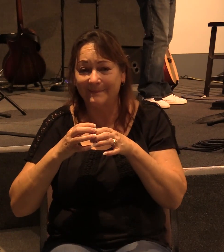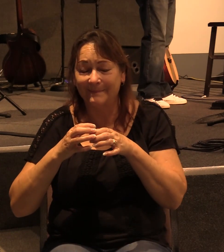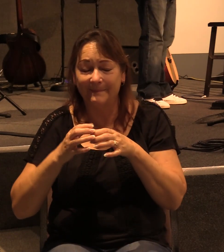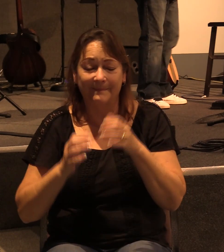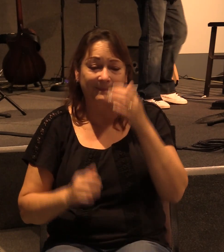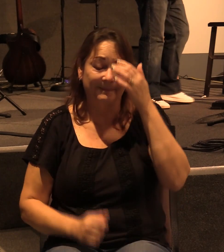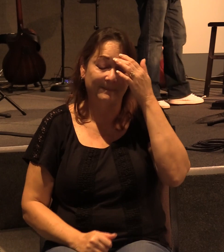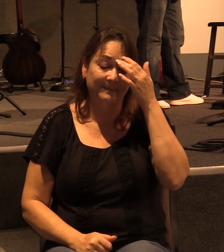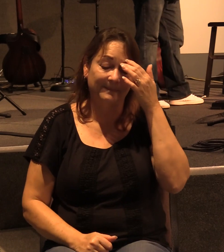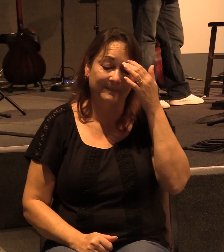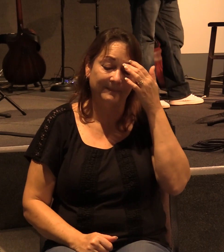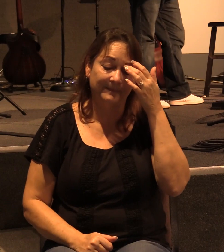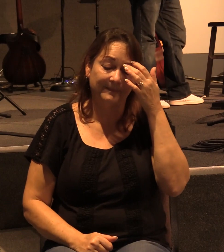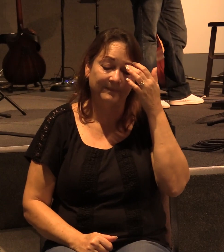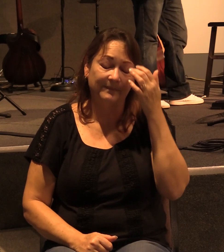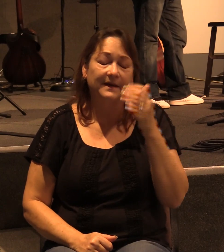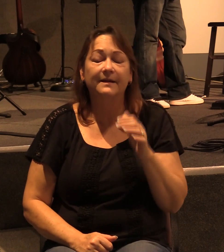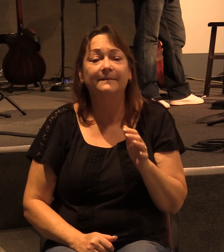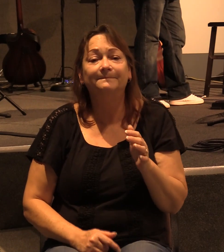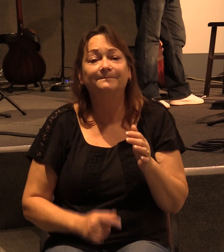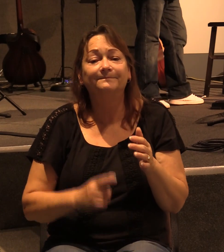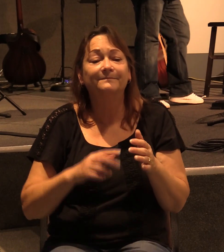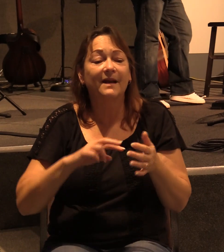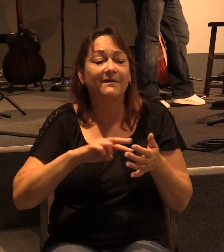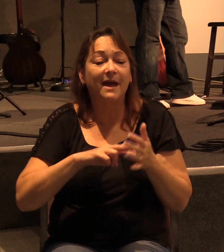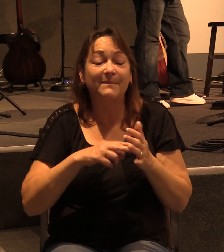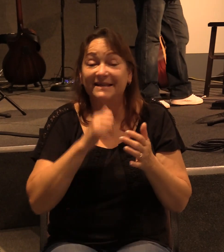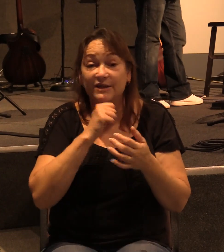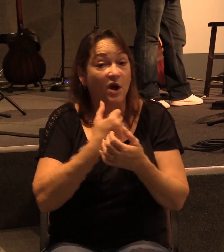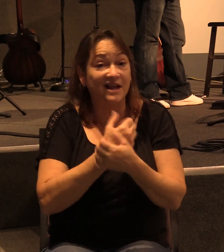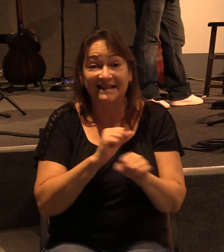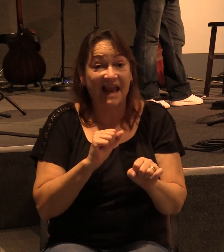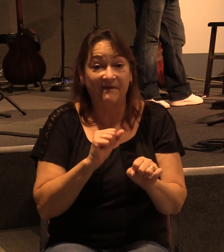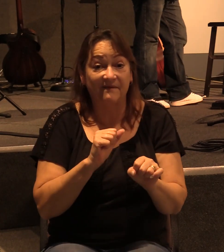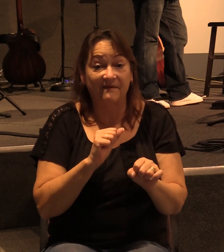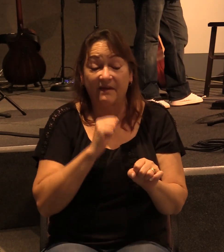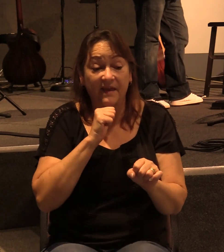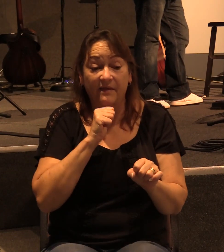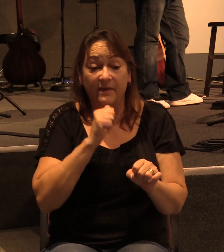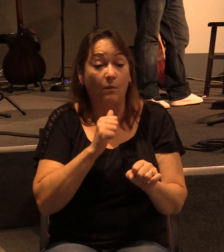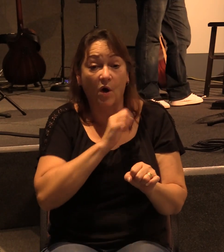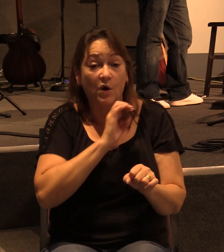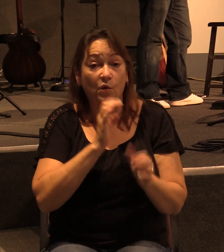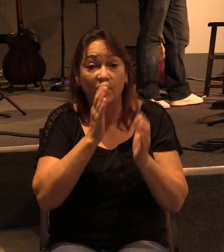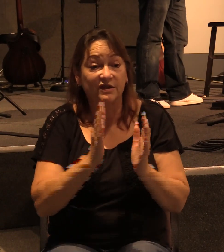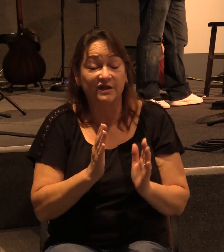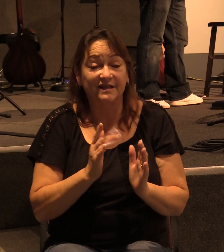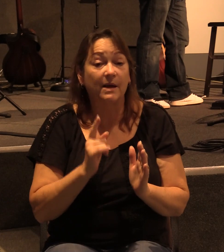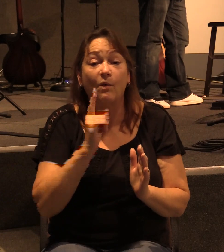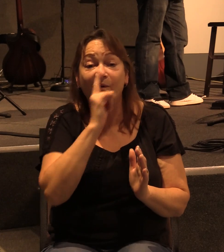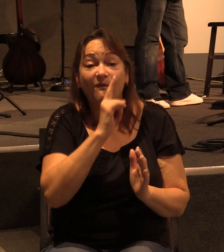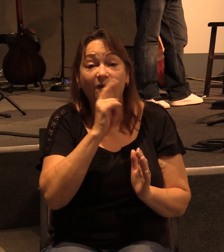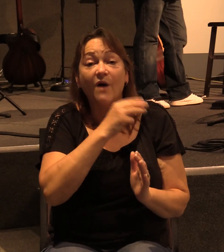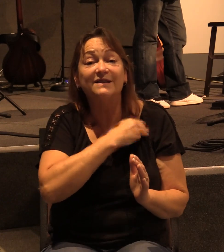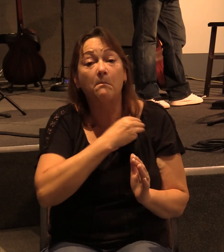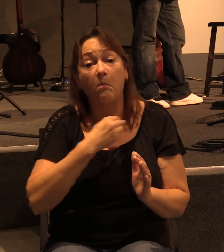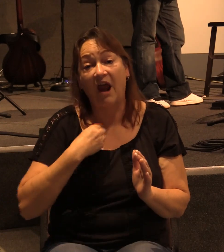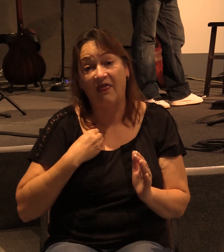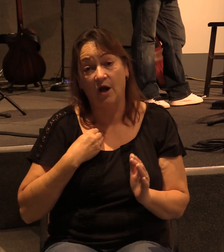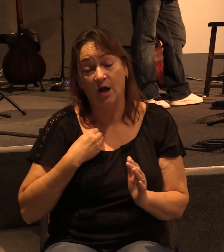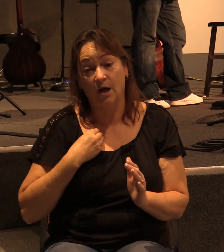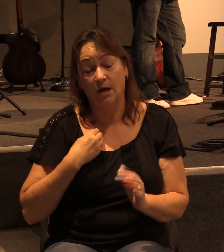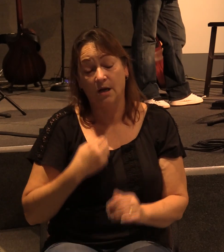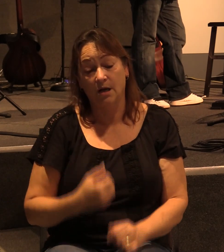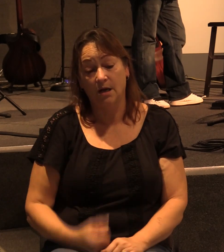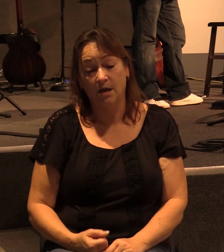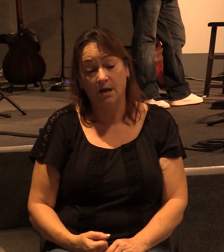Excuse me. In other words, these men weren't saved. They weren't Christians whatsoever. They were false brethren. Okay?